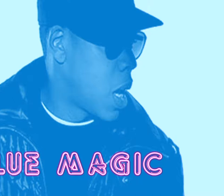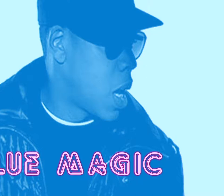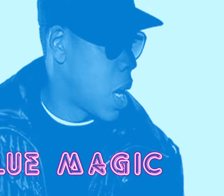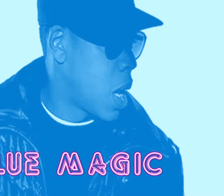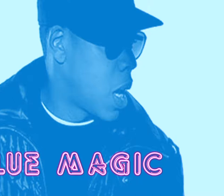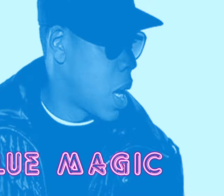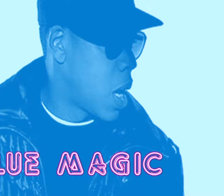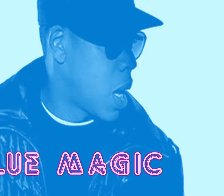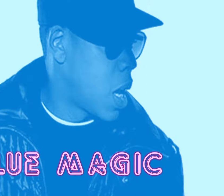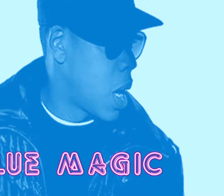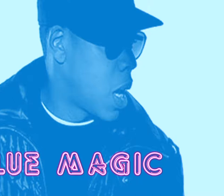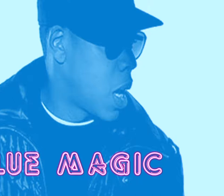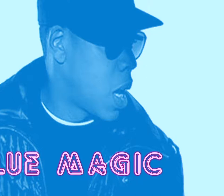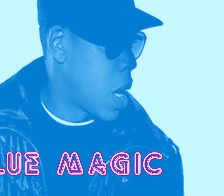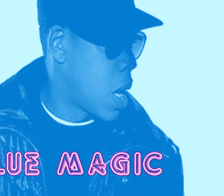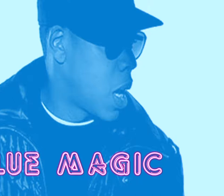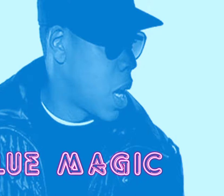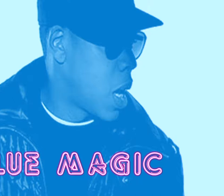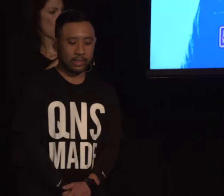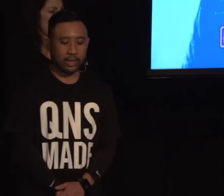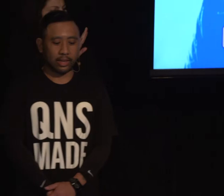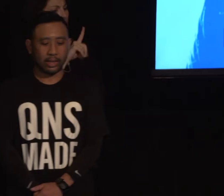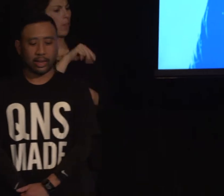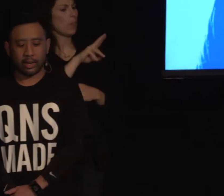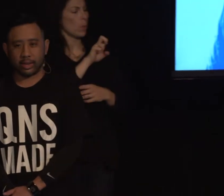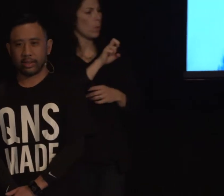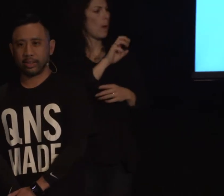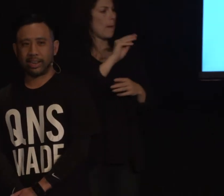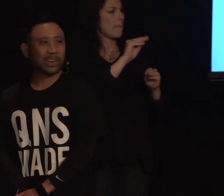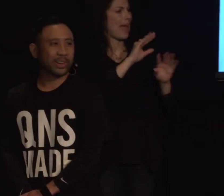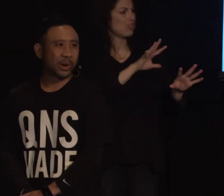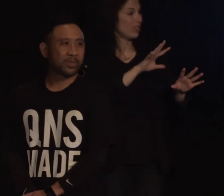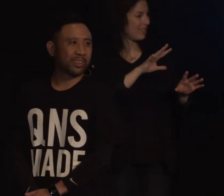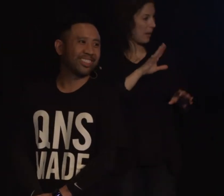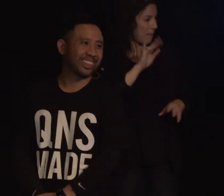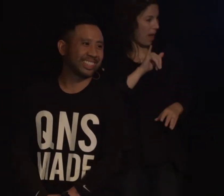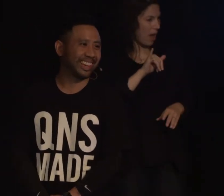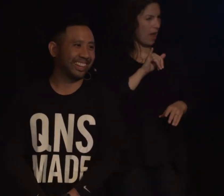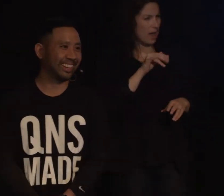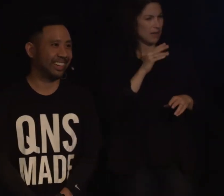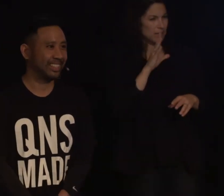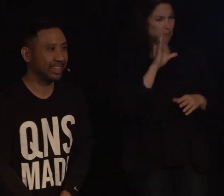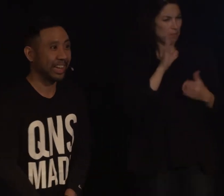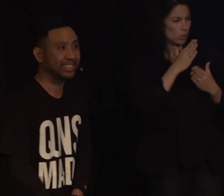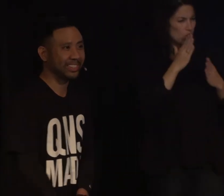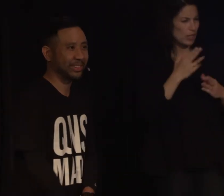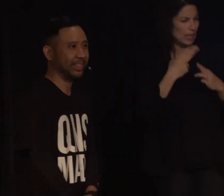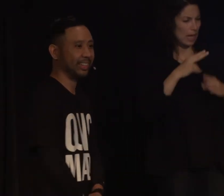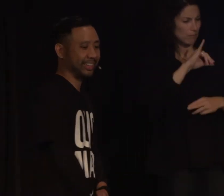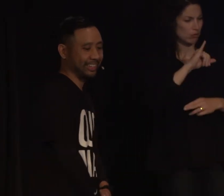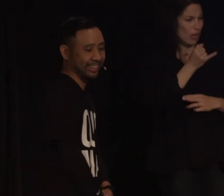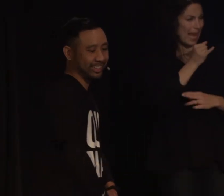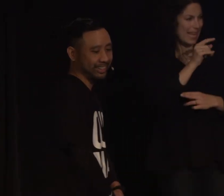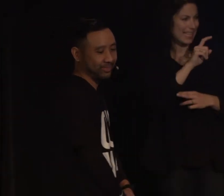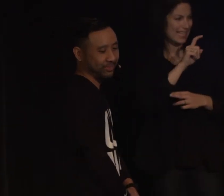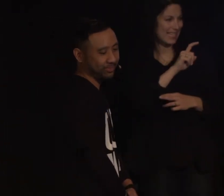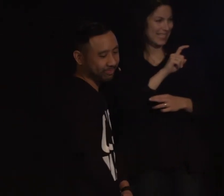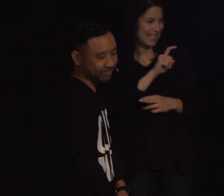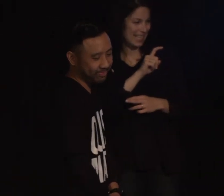titled Blue Magic for this guy named Jay-Z. And I thought it over for a second, and I said, yes, I'll do that.